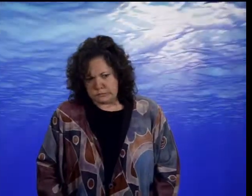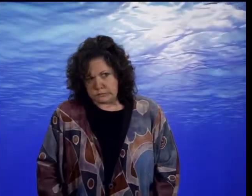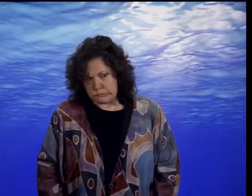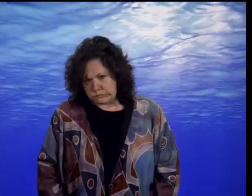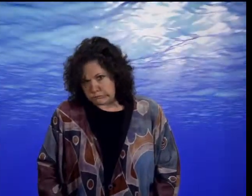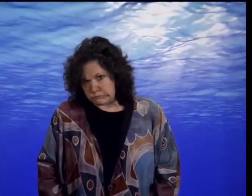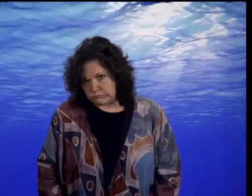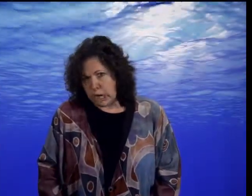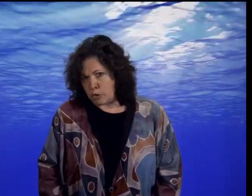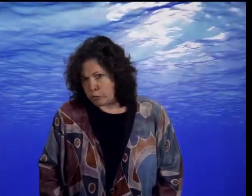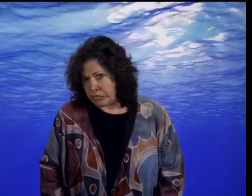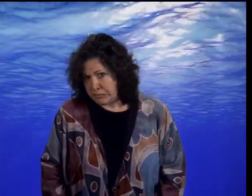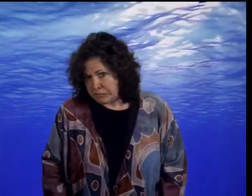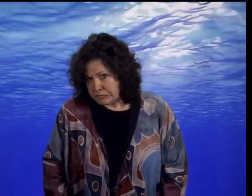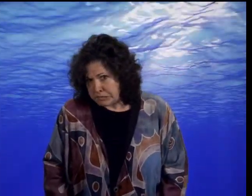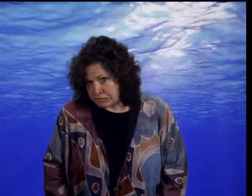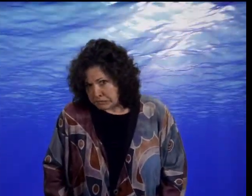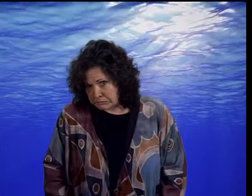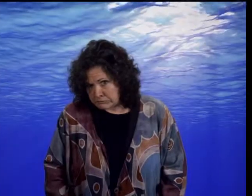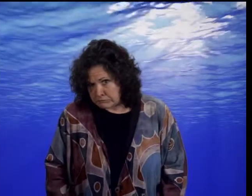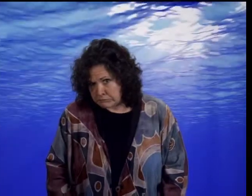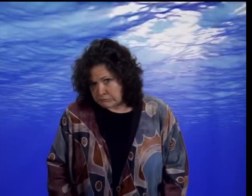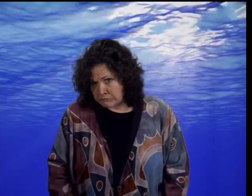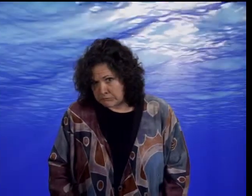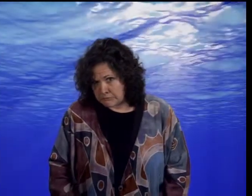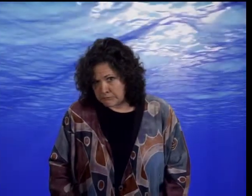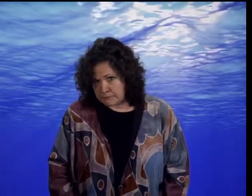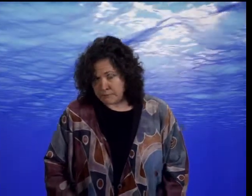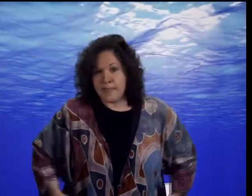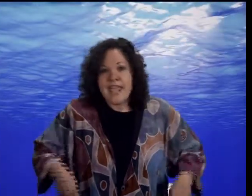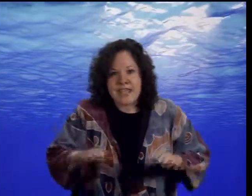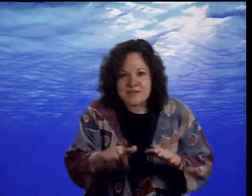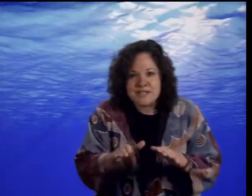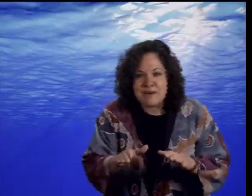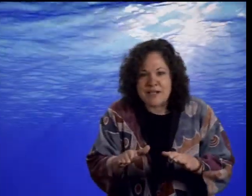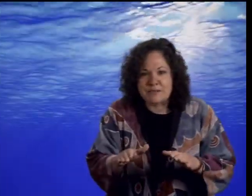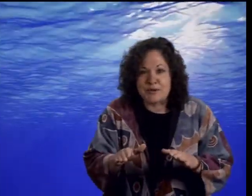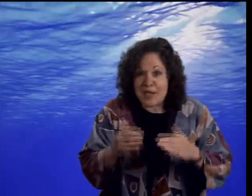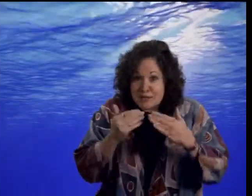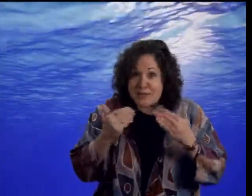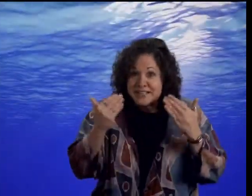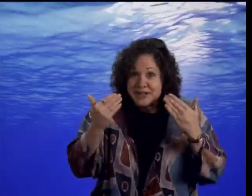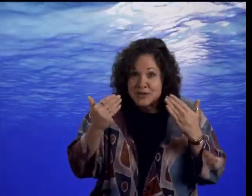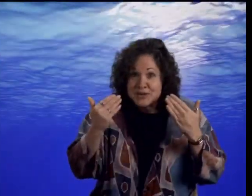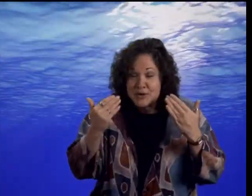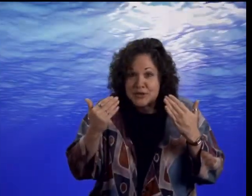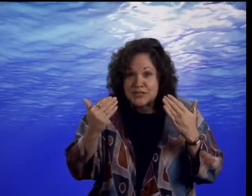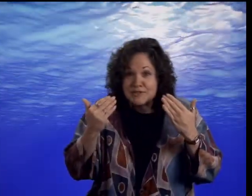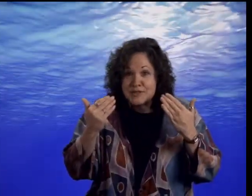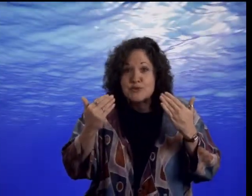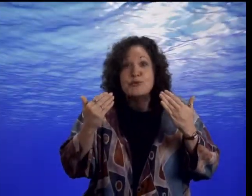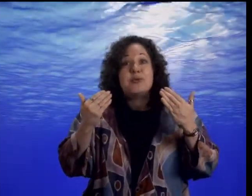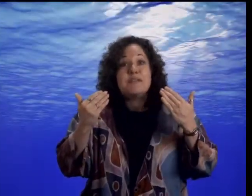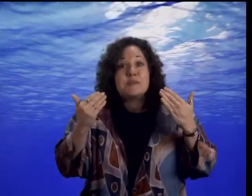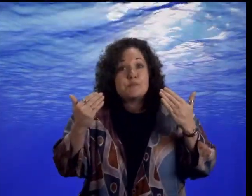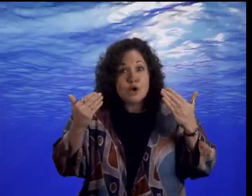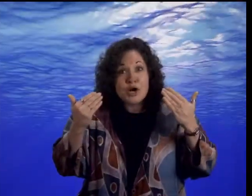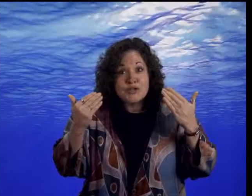well, how do we get to the sea? And if it's possible, that grin on the sparkling fish grew even broader